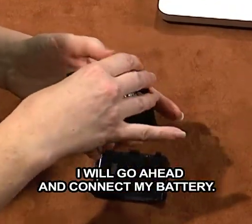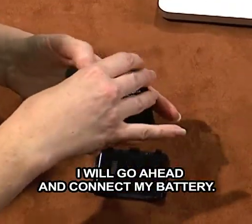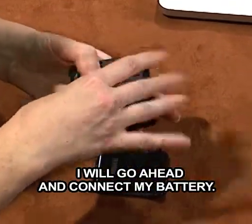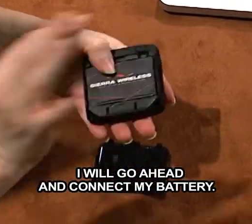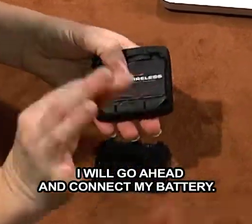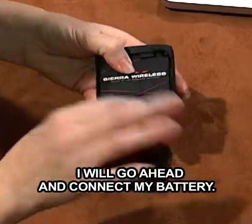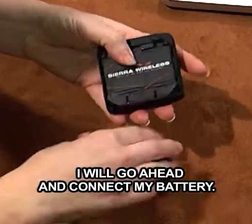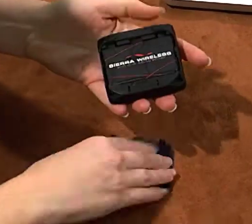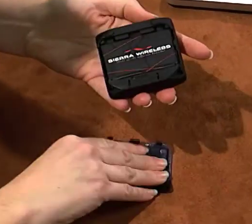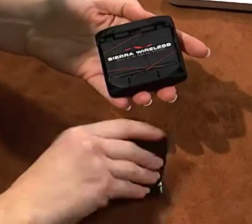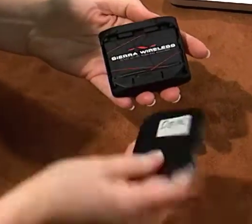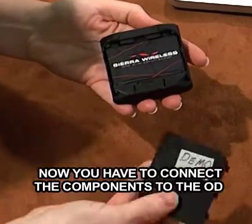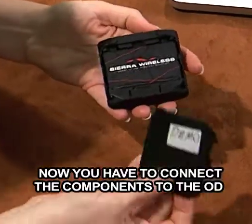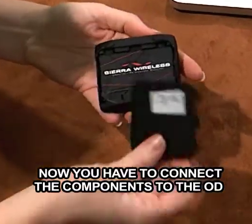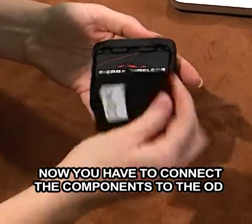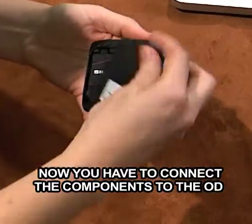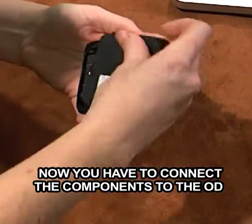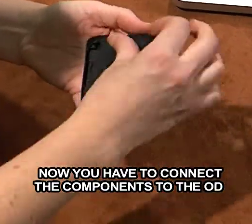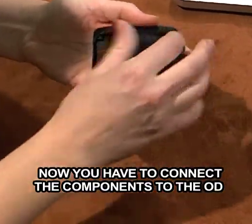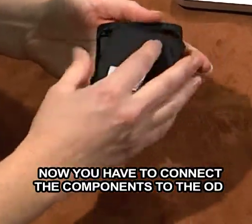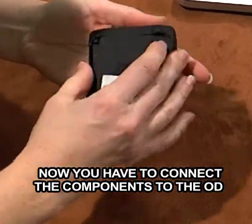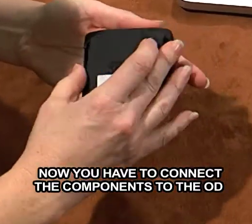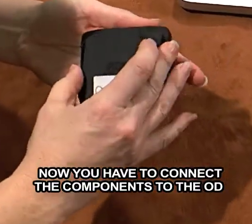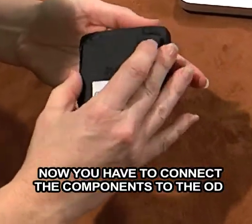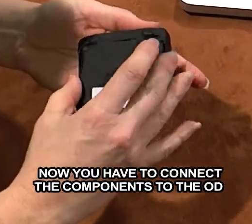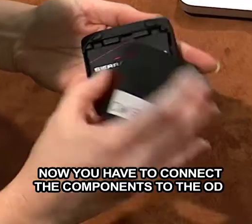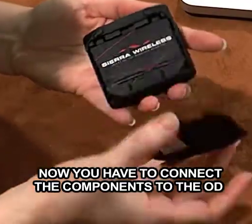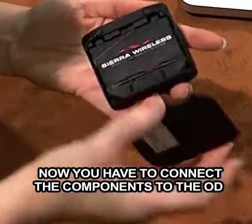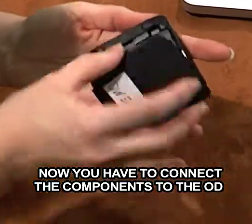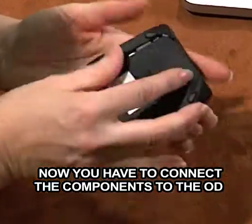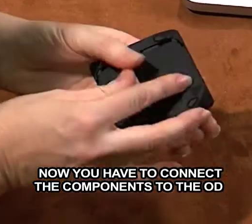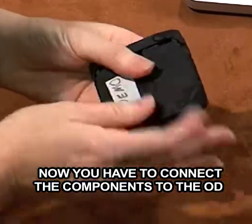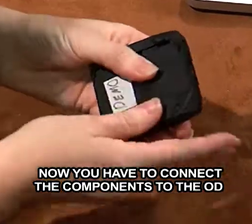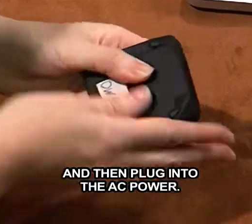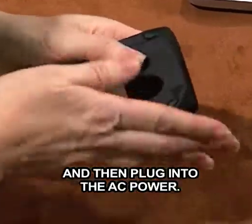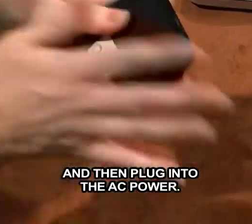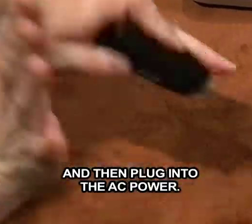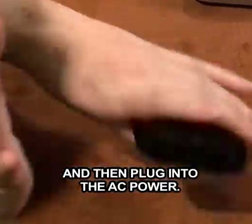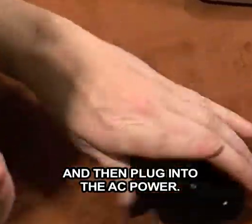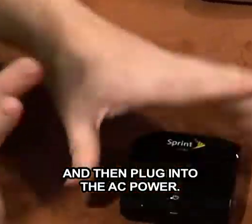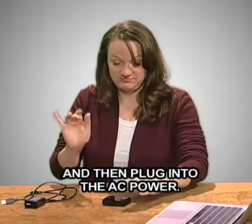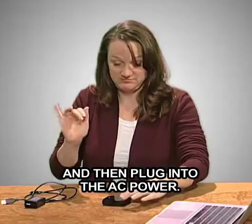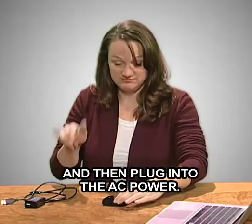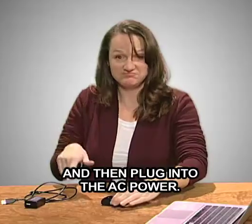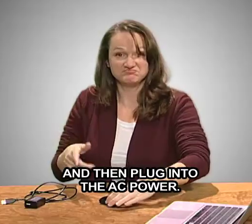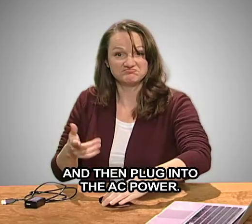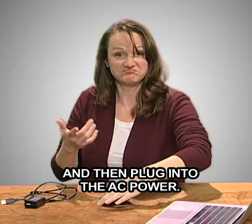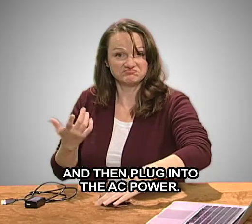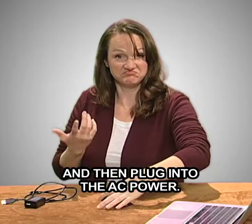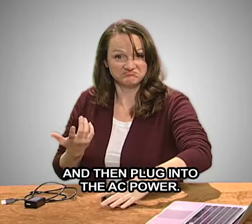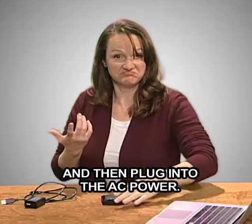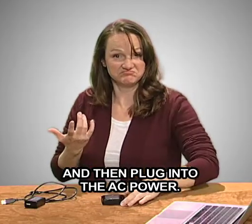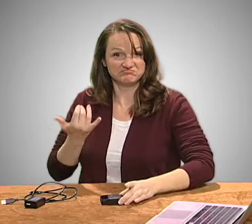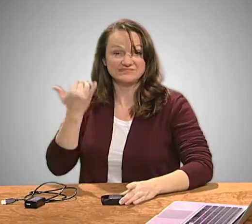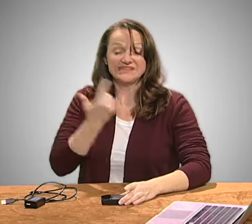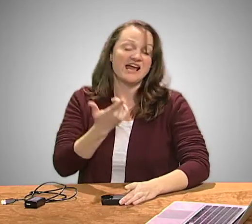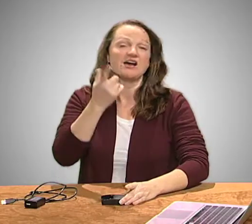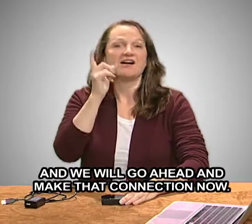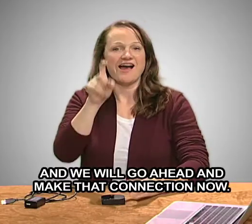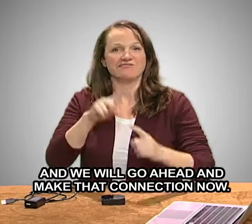battery. Now you have to connect the components to the OD, and then plug into the AC power. And we